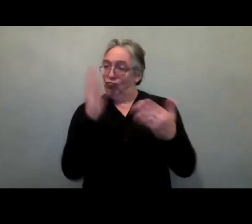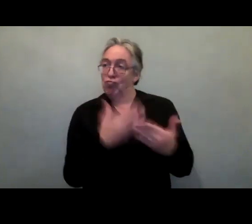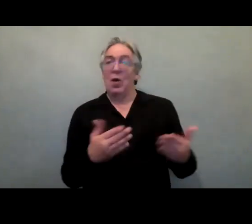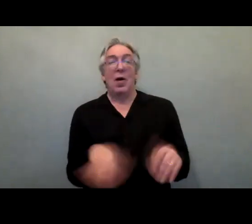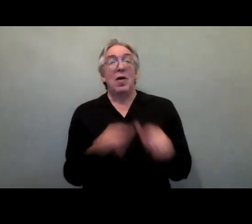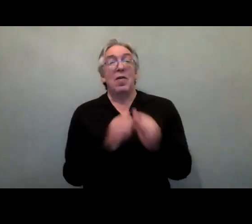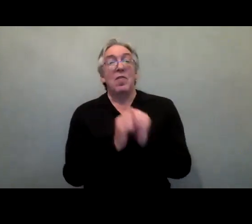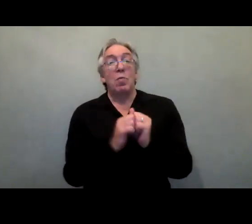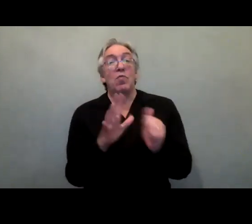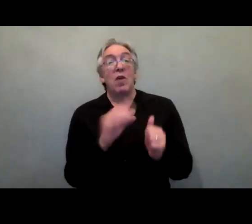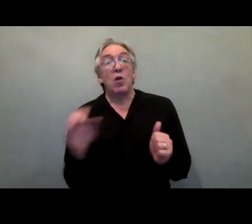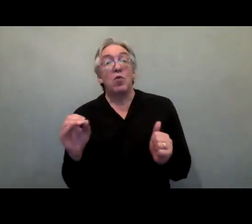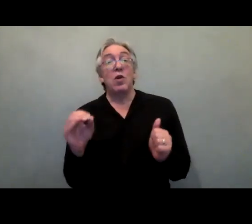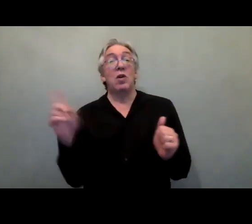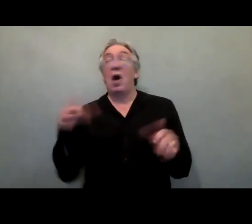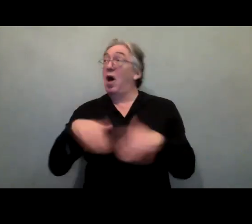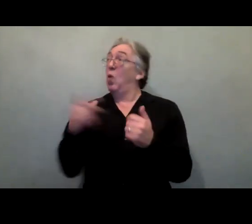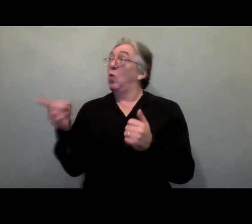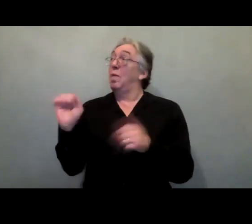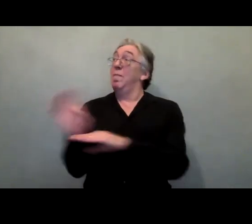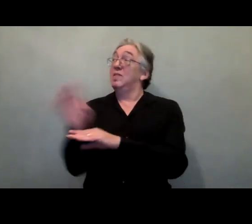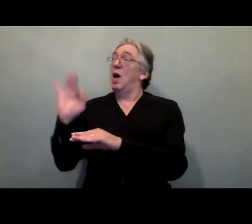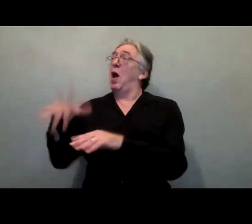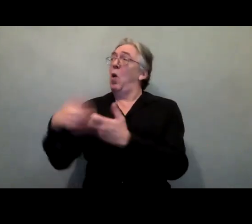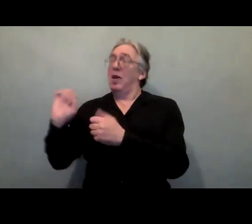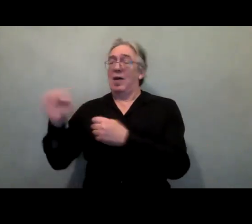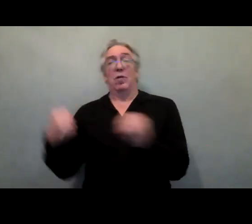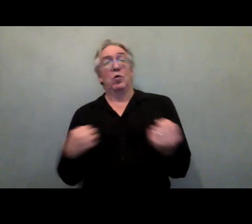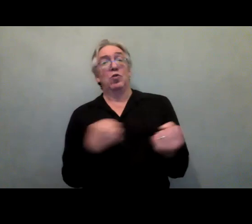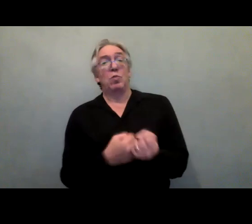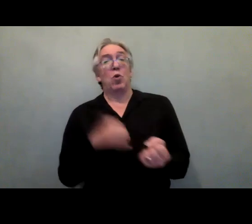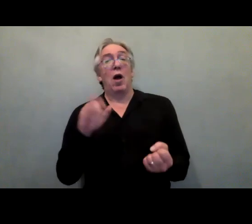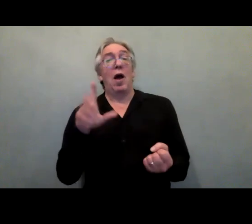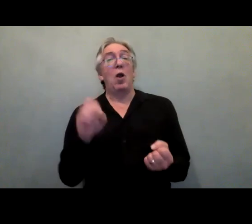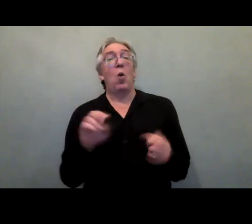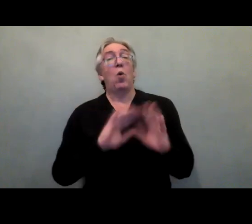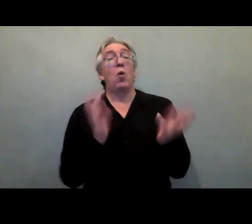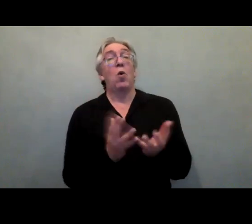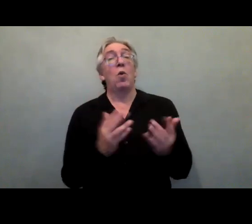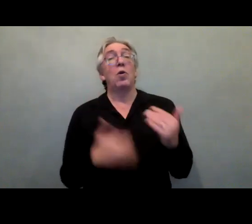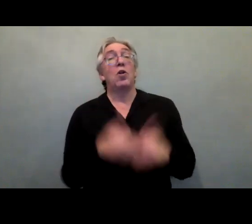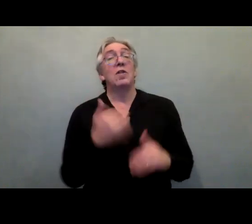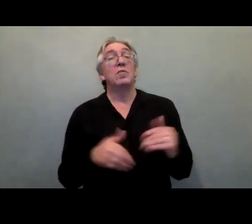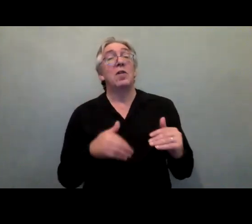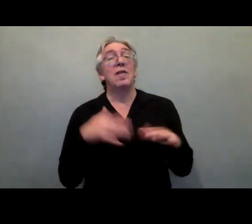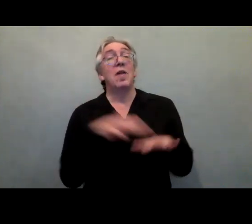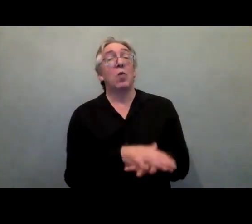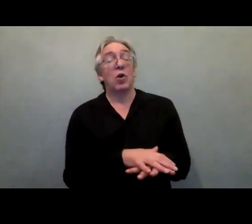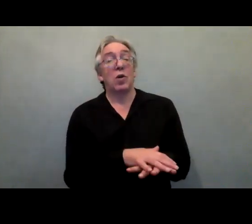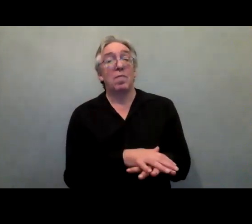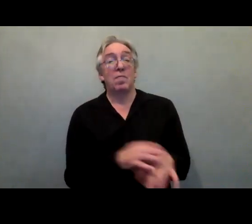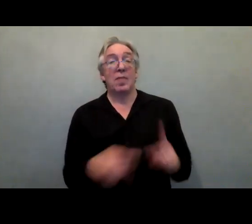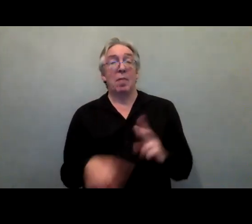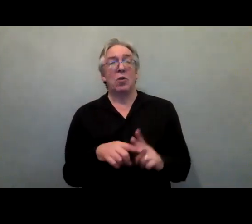Purple Light Up? And finally, how might GLAAD trigger the new conversations with business at global and regional level,